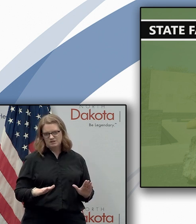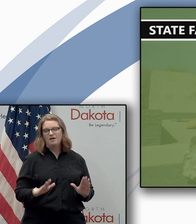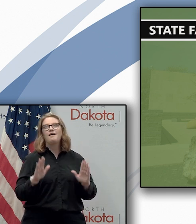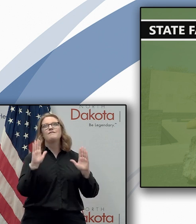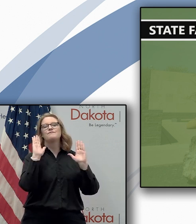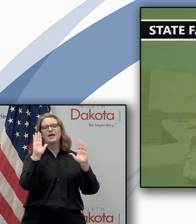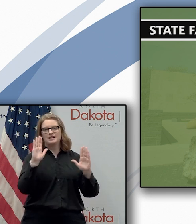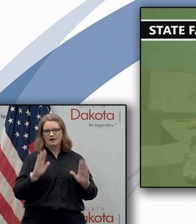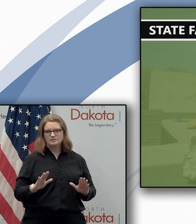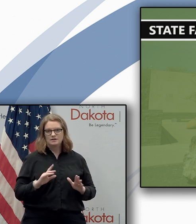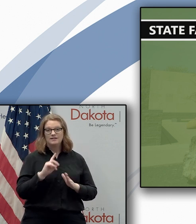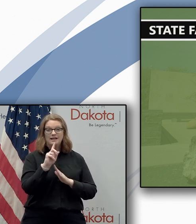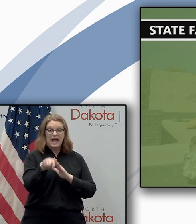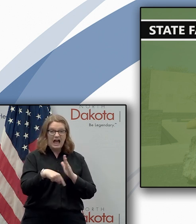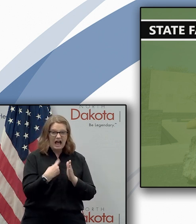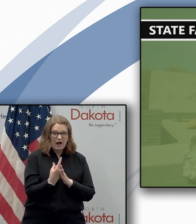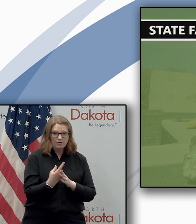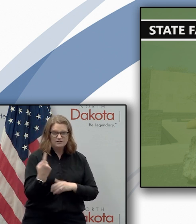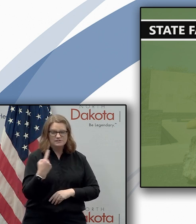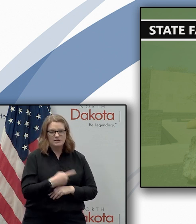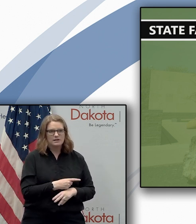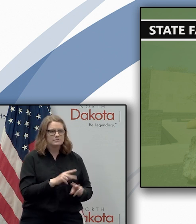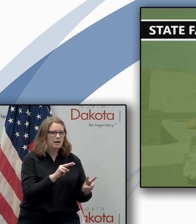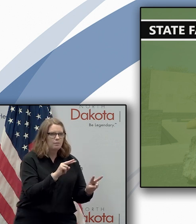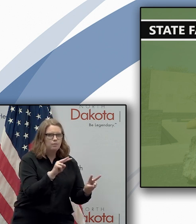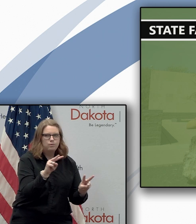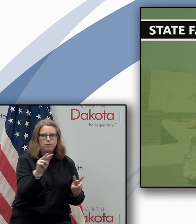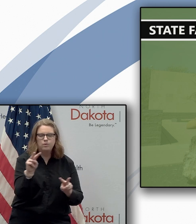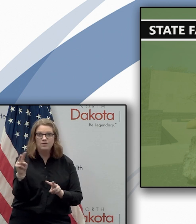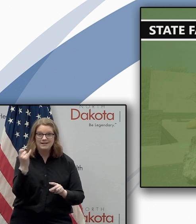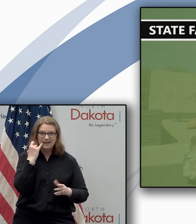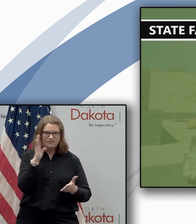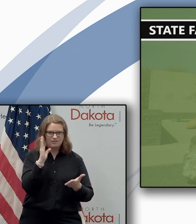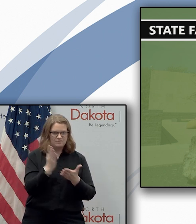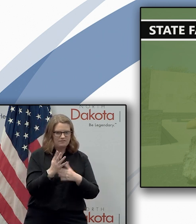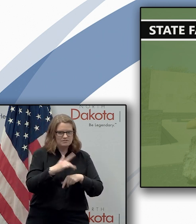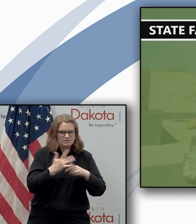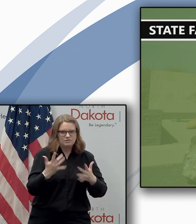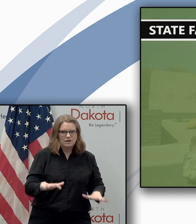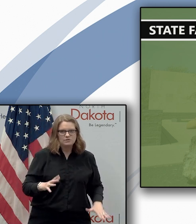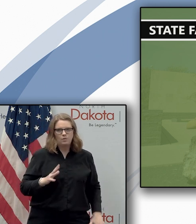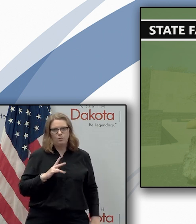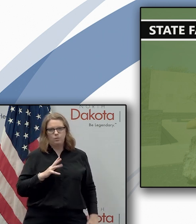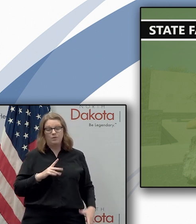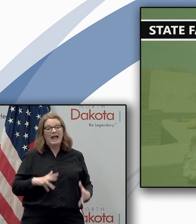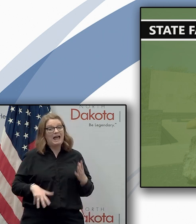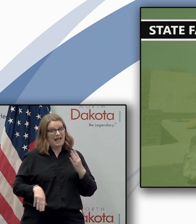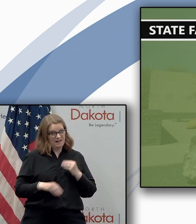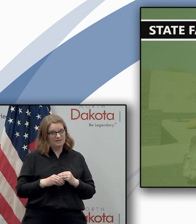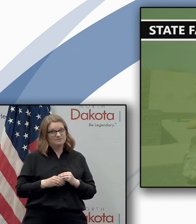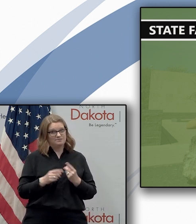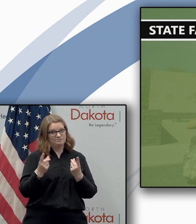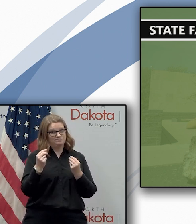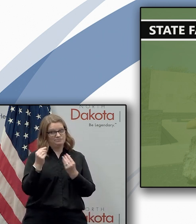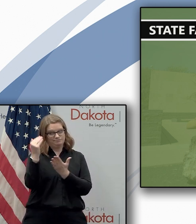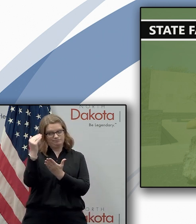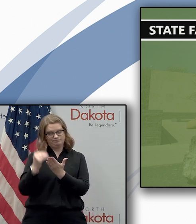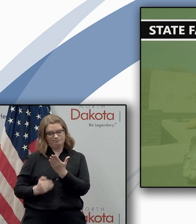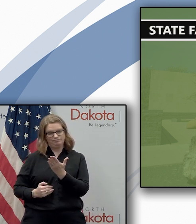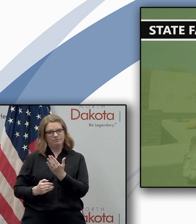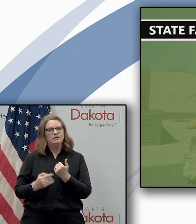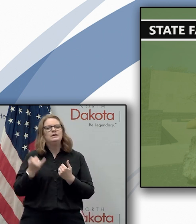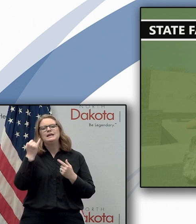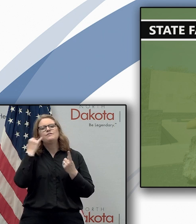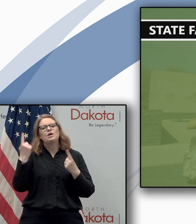you can spend hours or days there if you and your kids have never had a chance to go there add it to your things to do if you're doing a driving trip